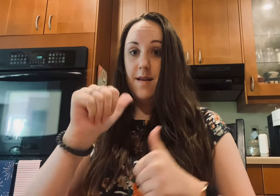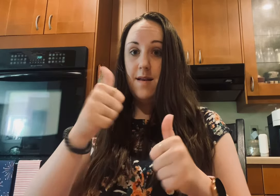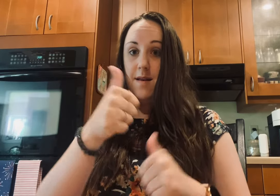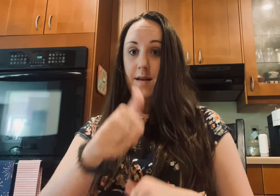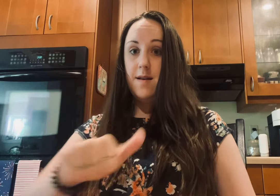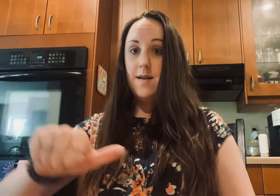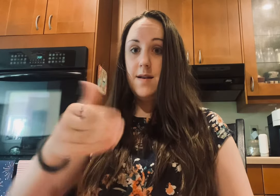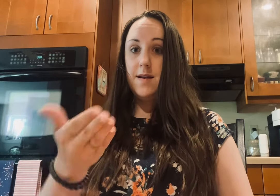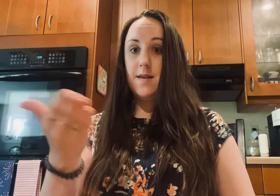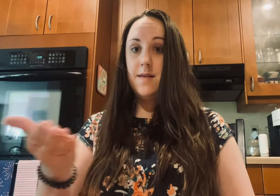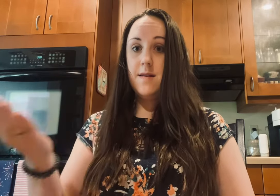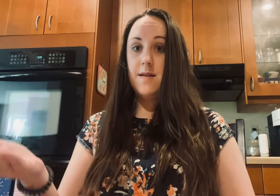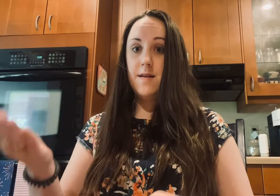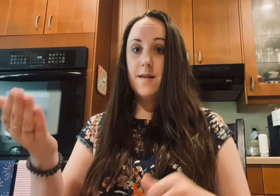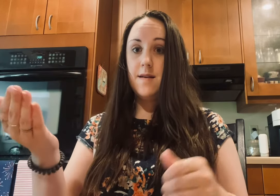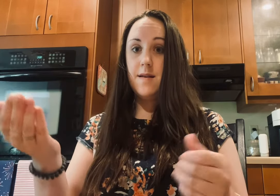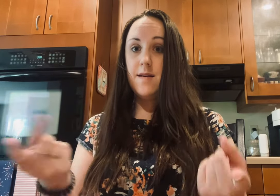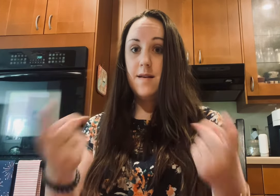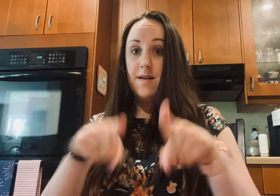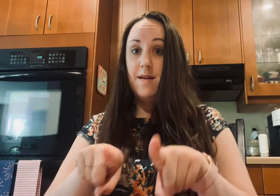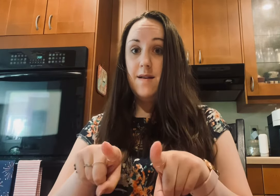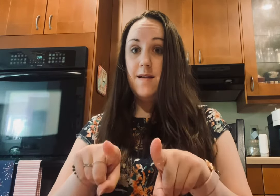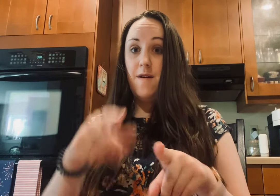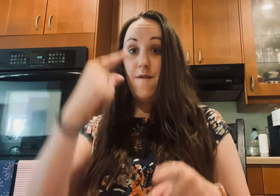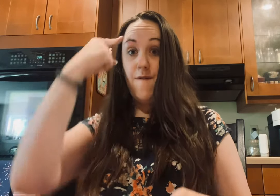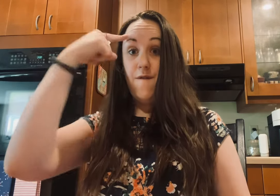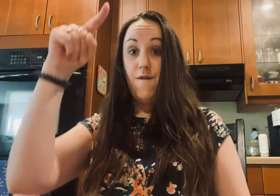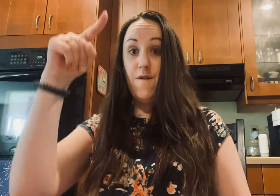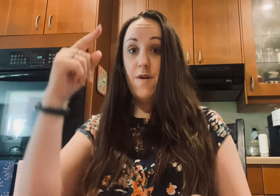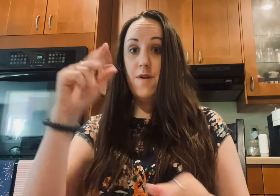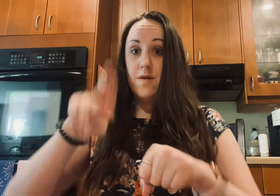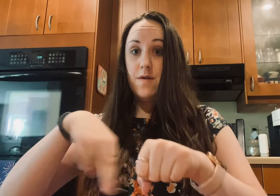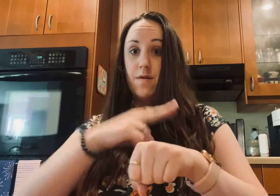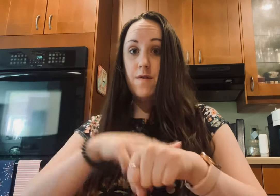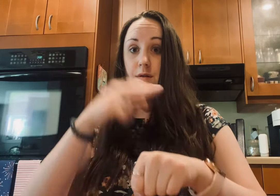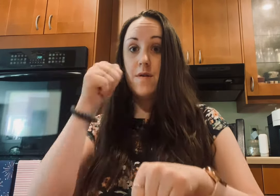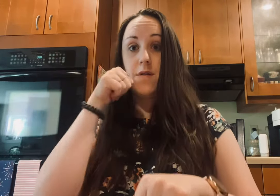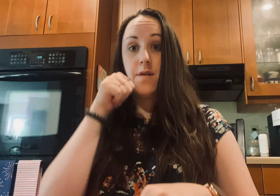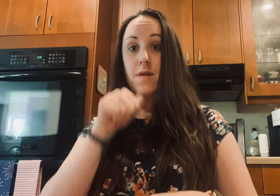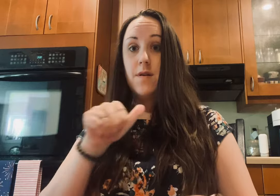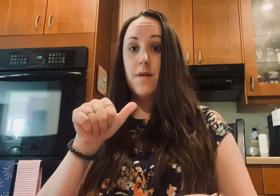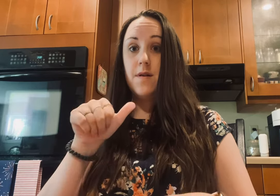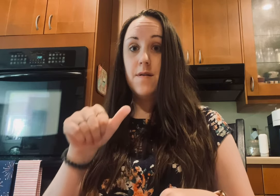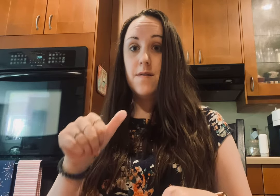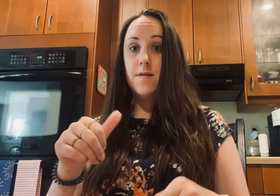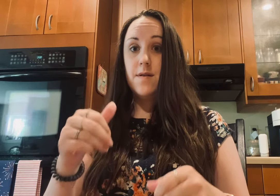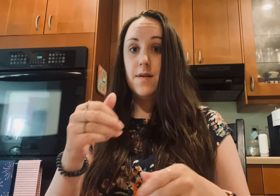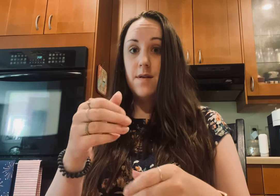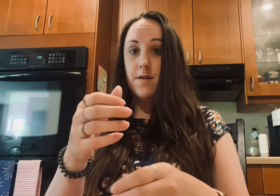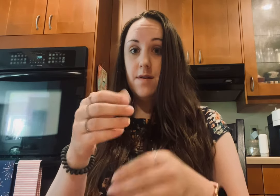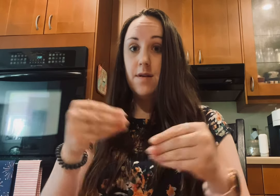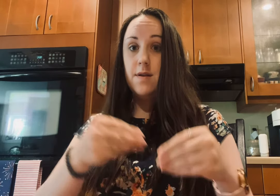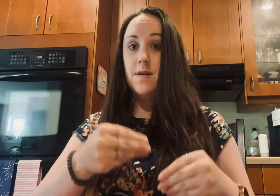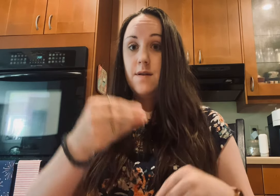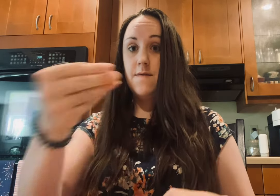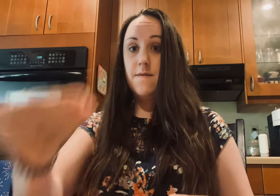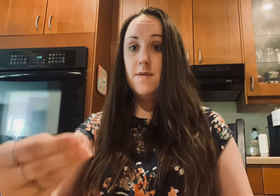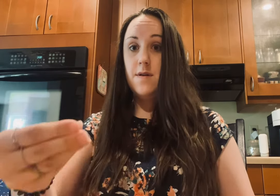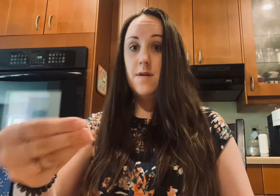world For an ordinary girl So give it everything Or nothing at